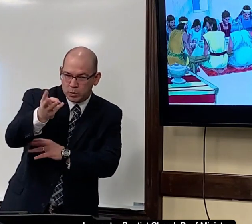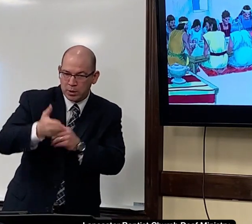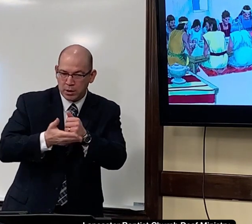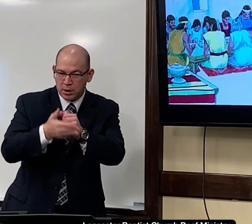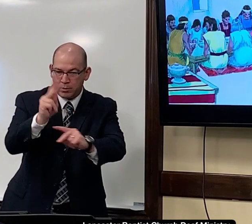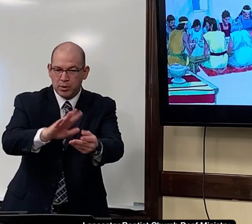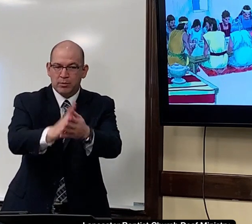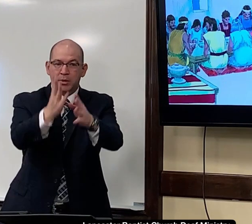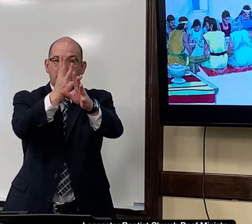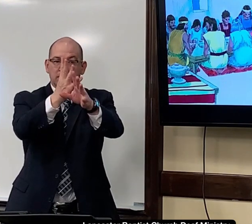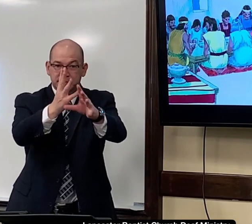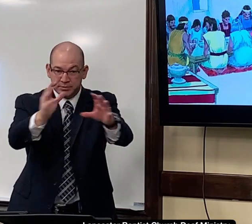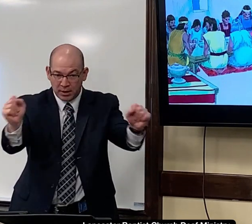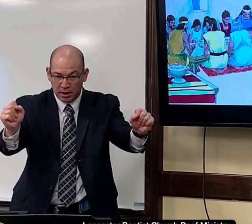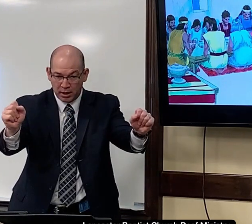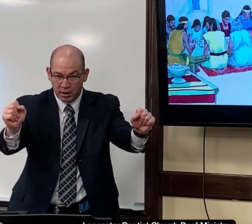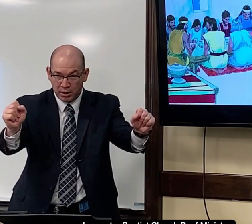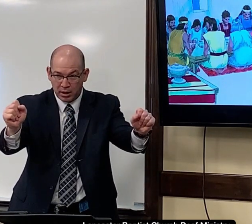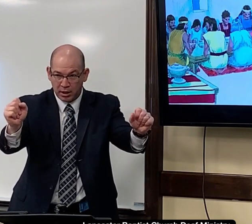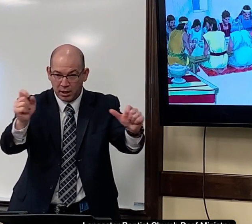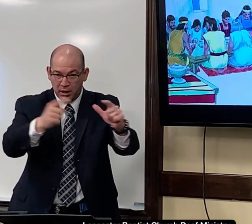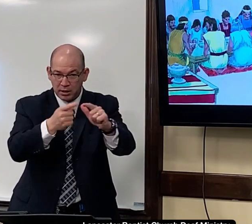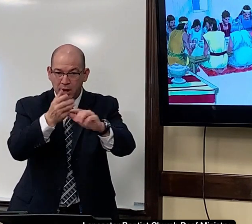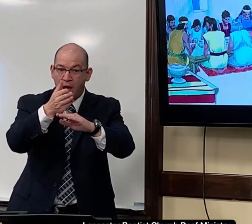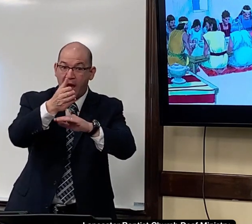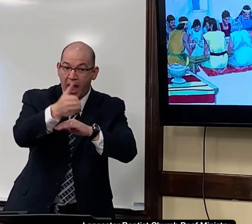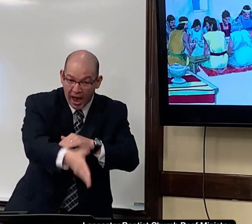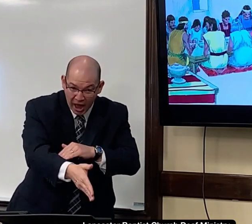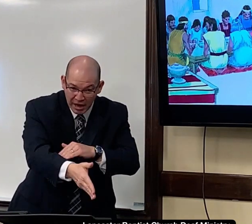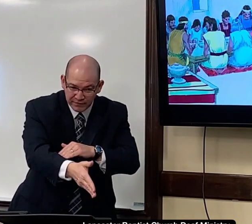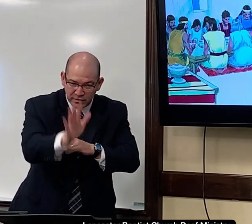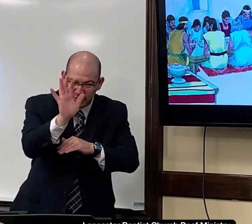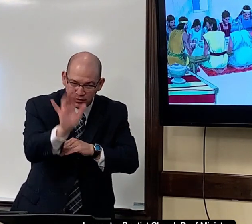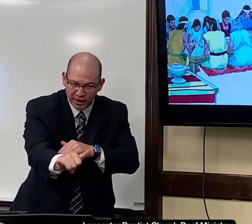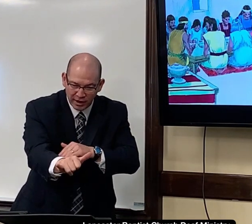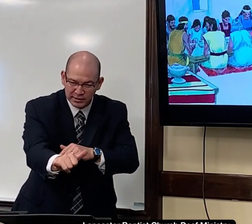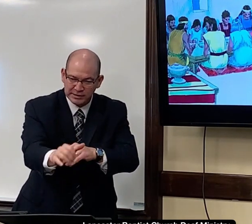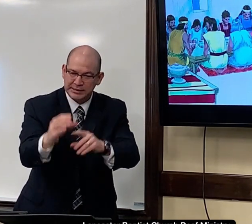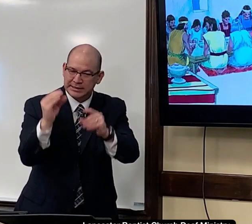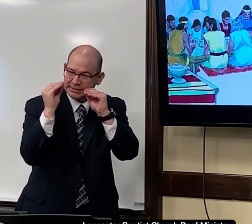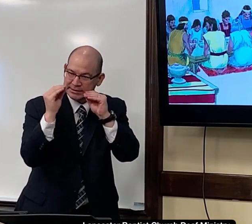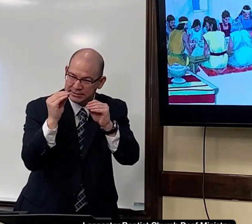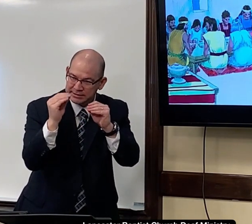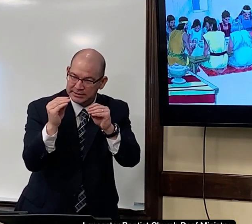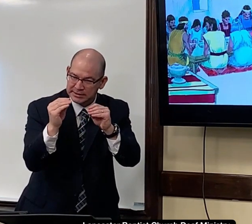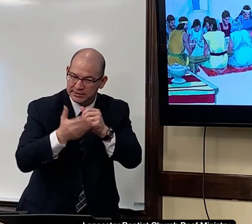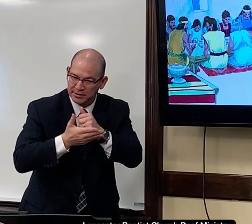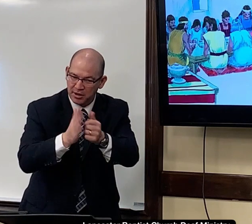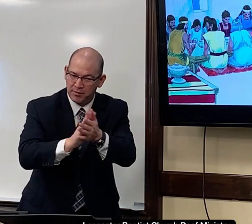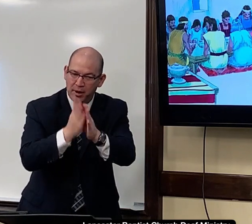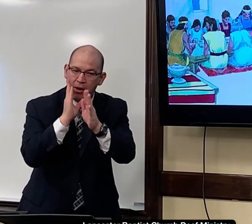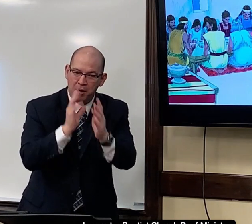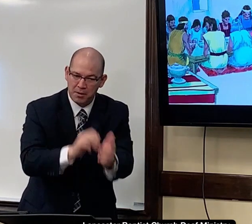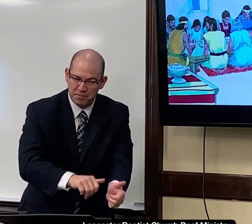That we should go witness. Be saved. And after that to teach. And help